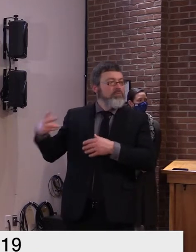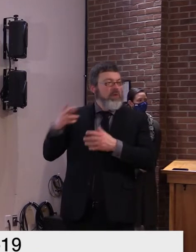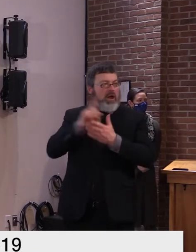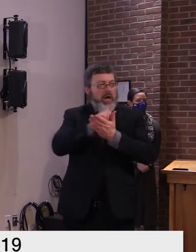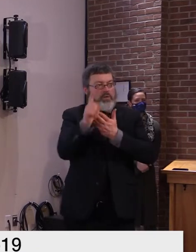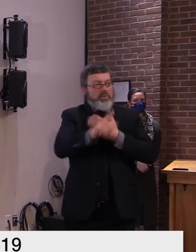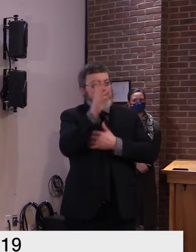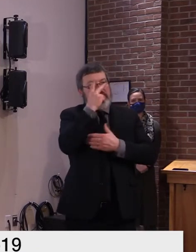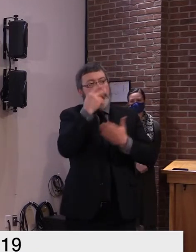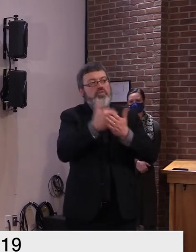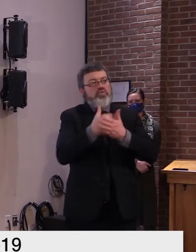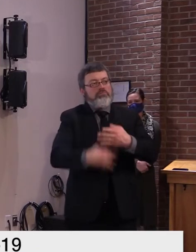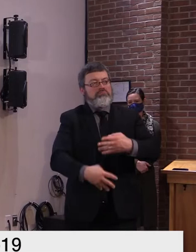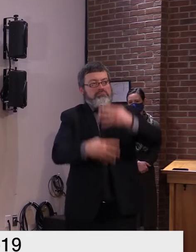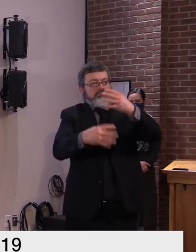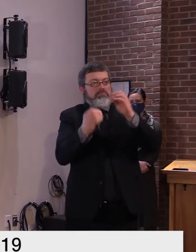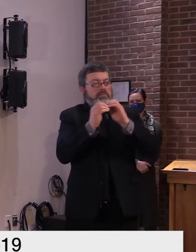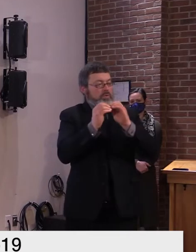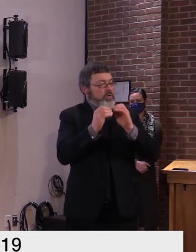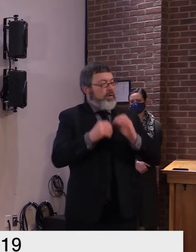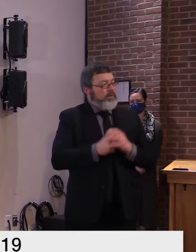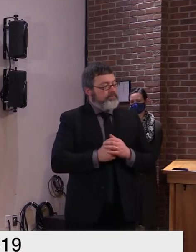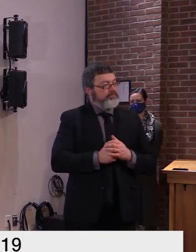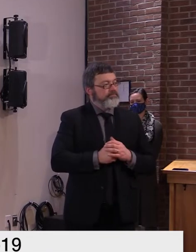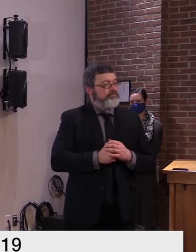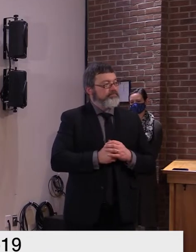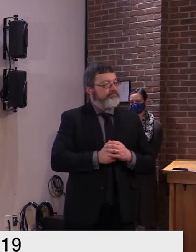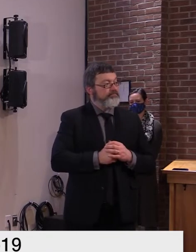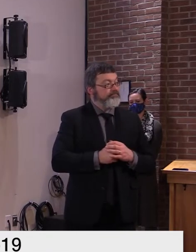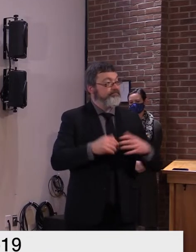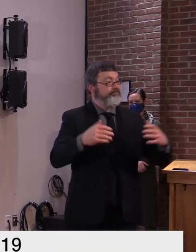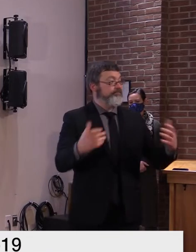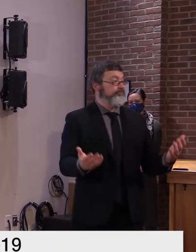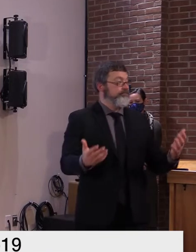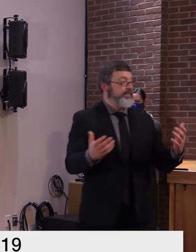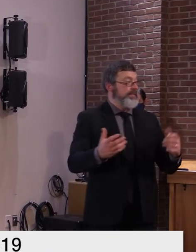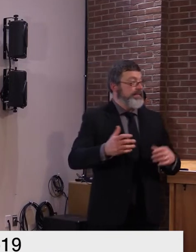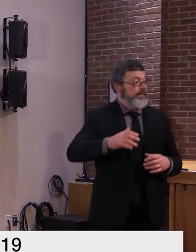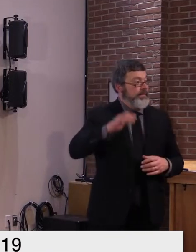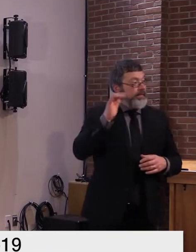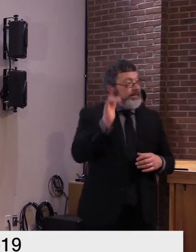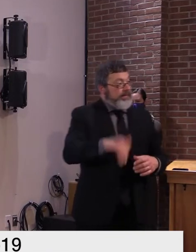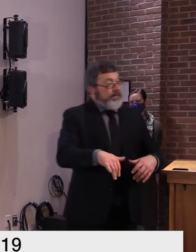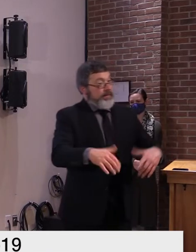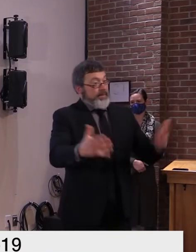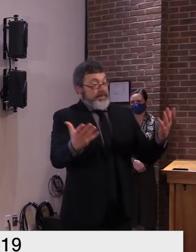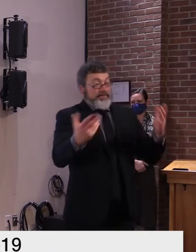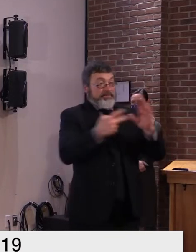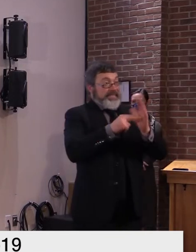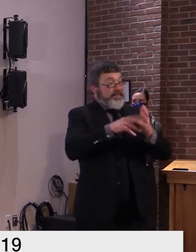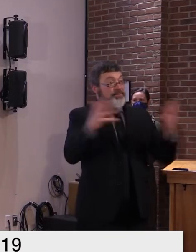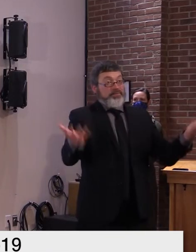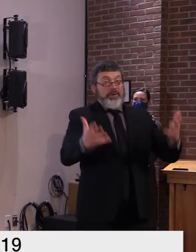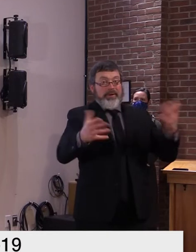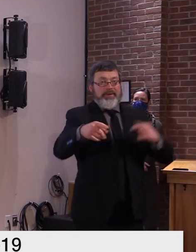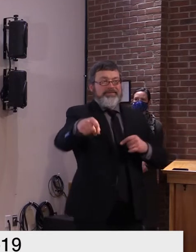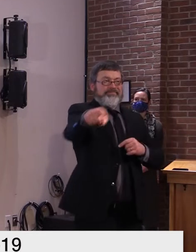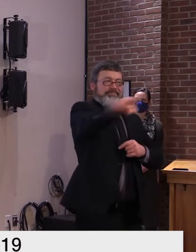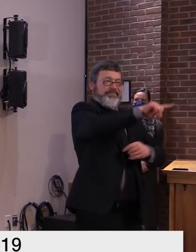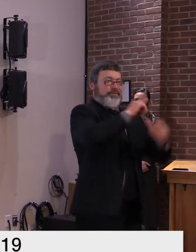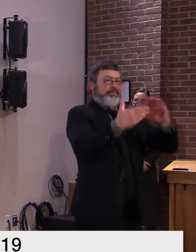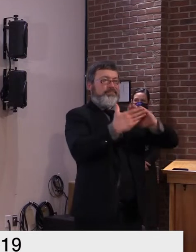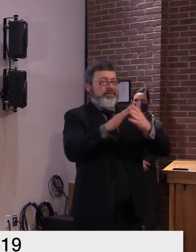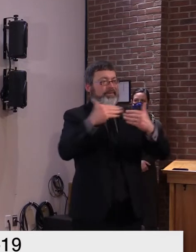and more potential for possible exposure we need to take that into account as we plan for and celebrate